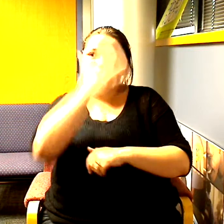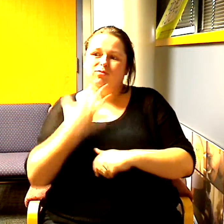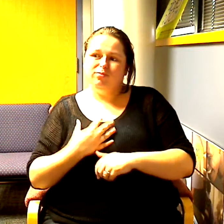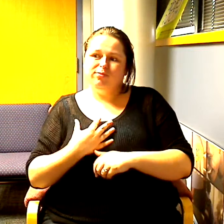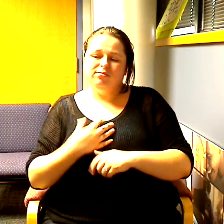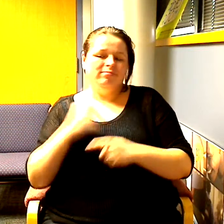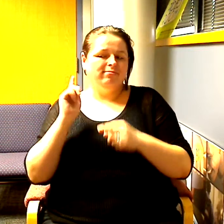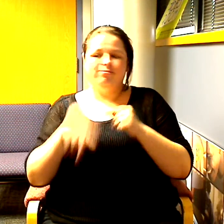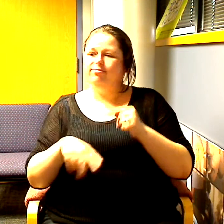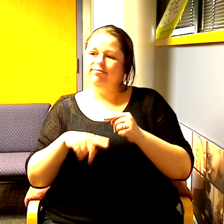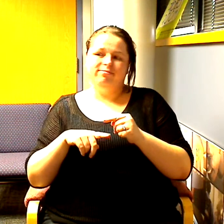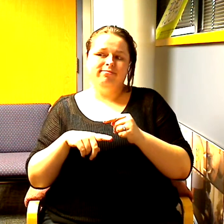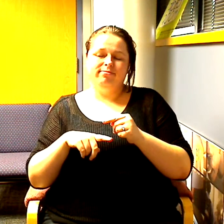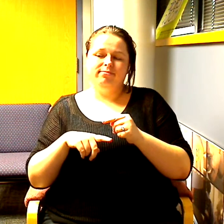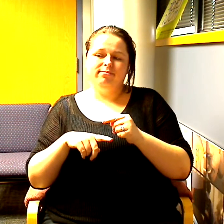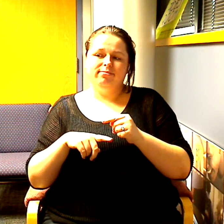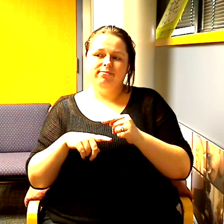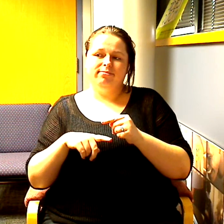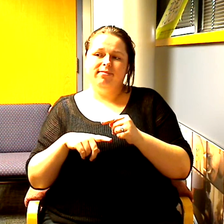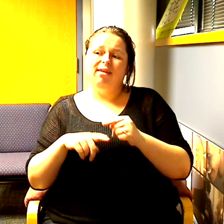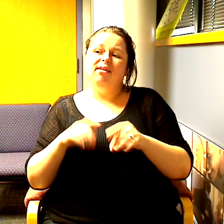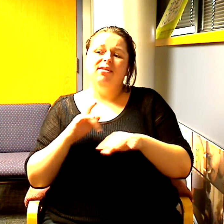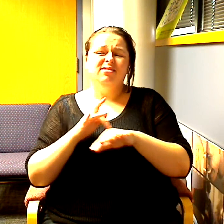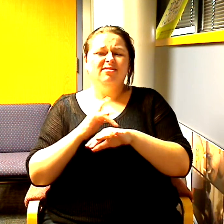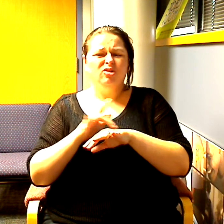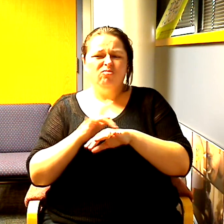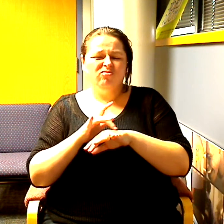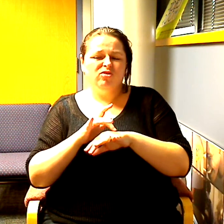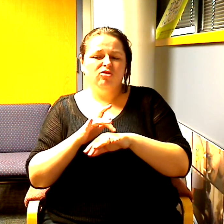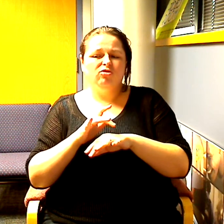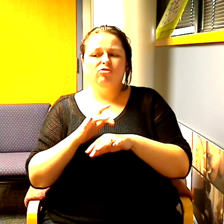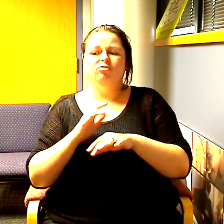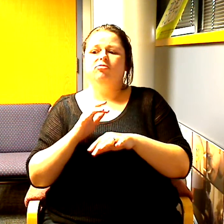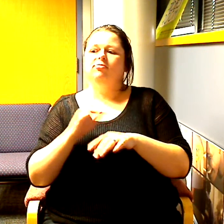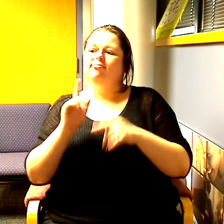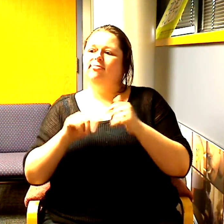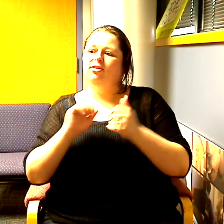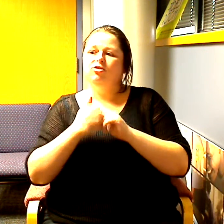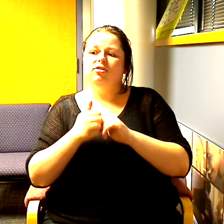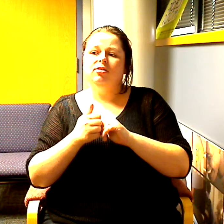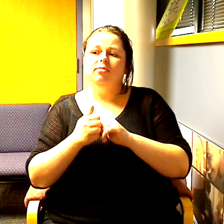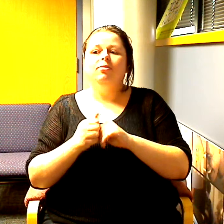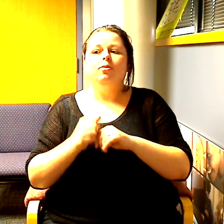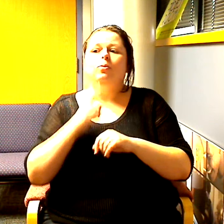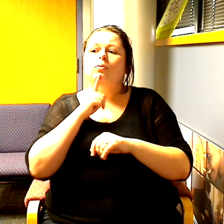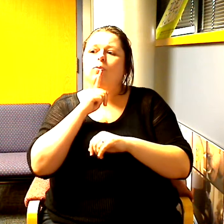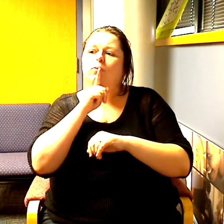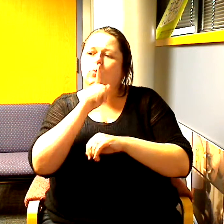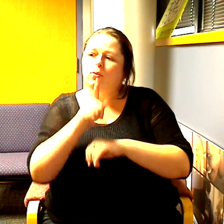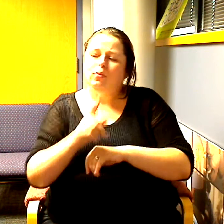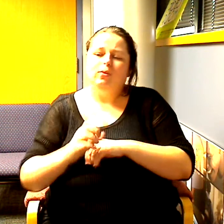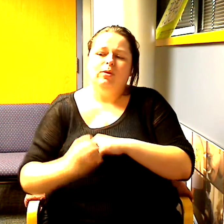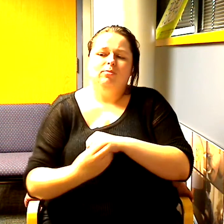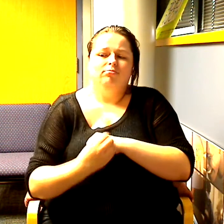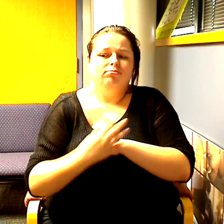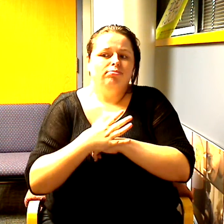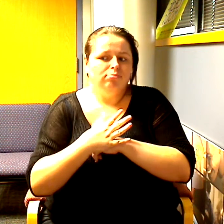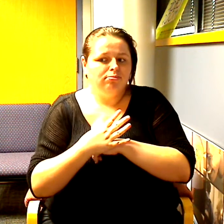how we look though it is superficial and immutable has a huge impact on our lives so